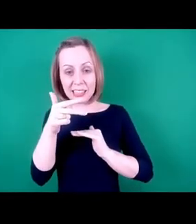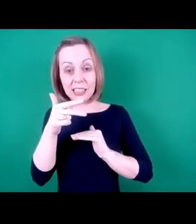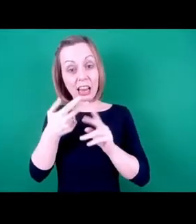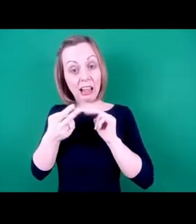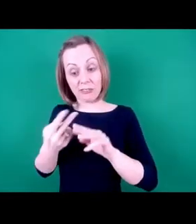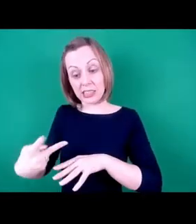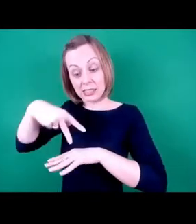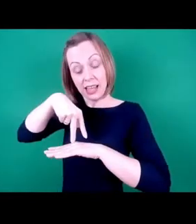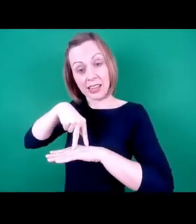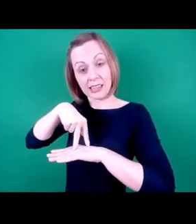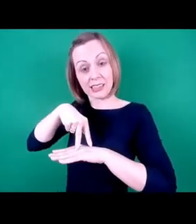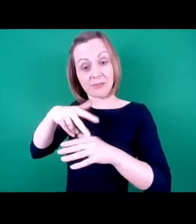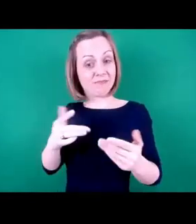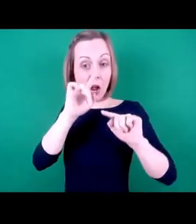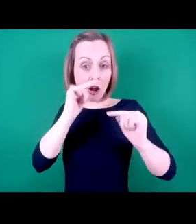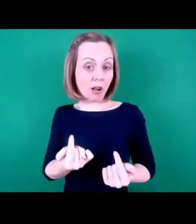I won't.